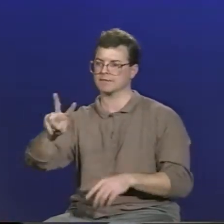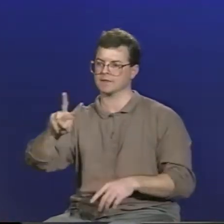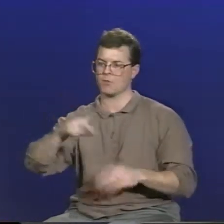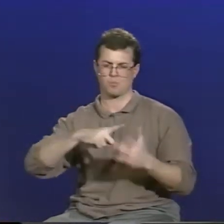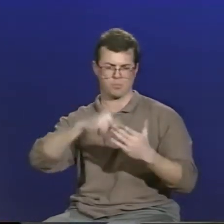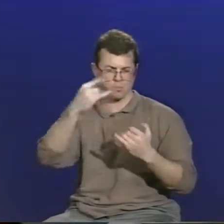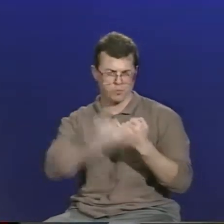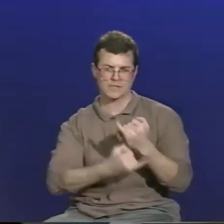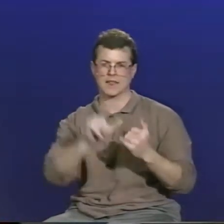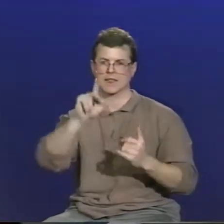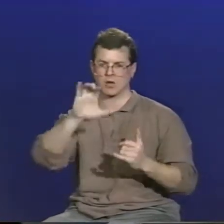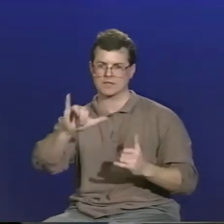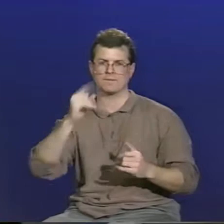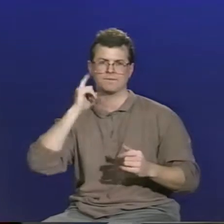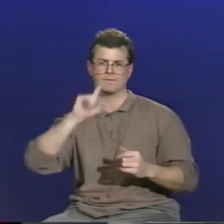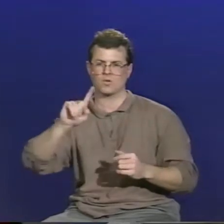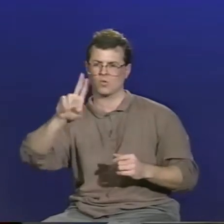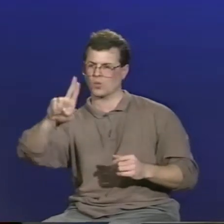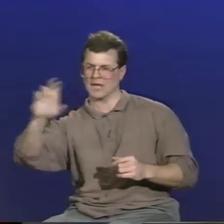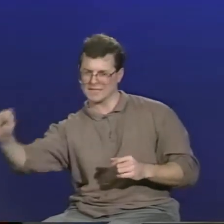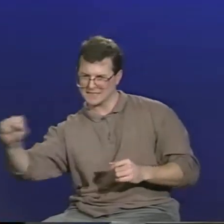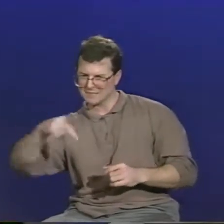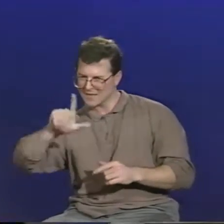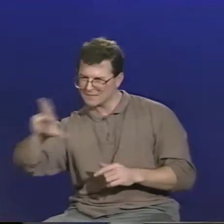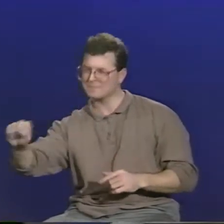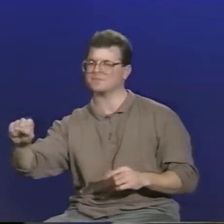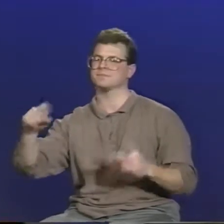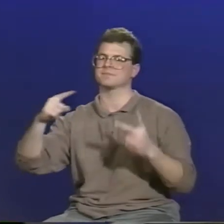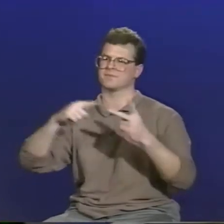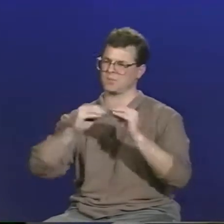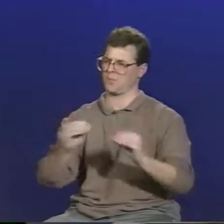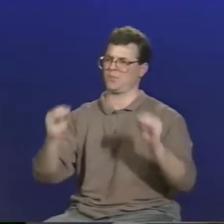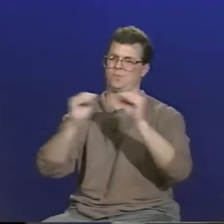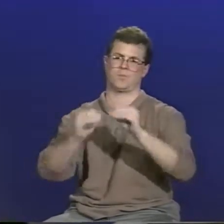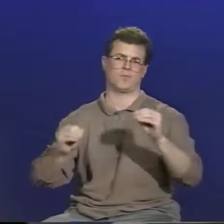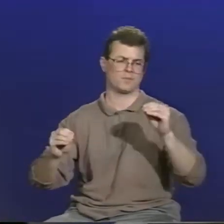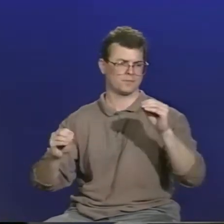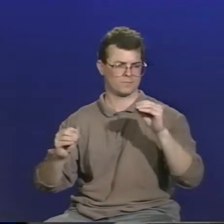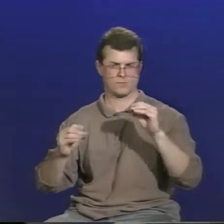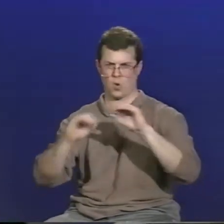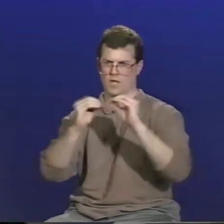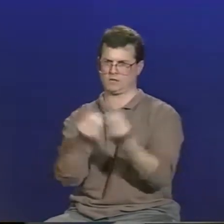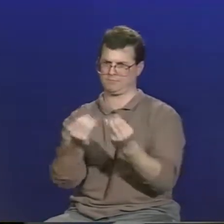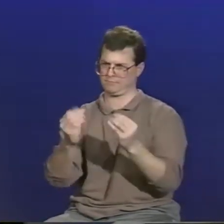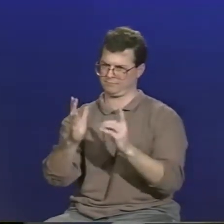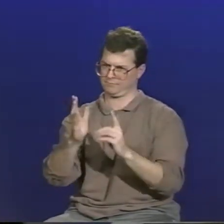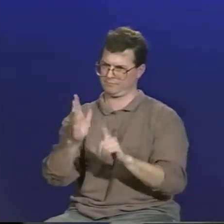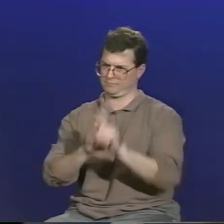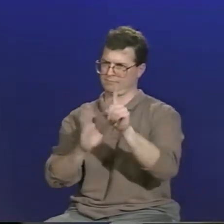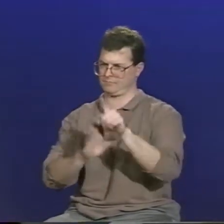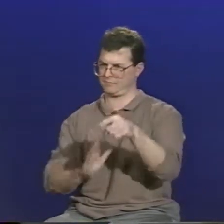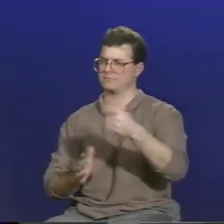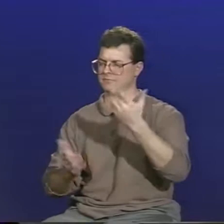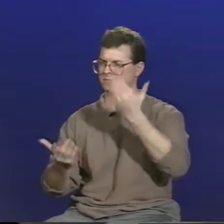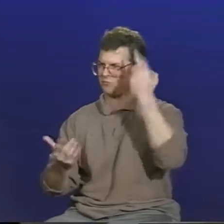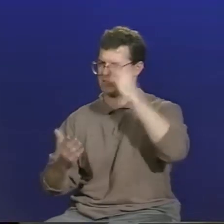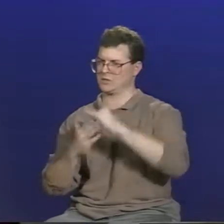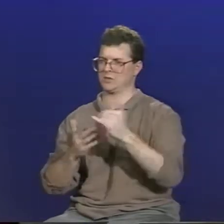devised. For example, Project PLUS, which stands for Project Literacy United States. More and more organizations